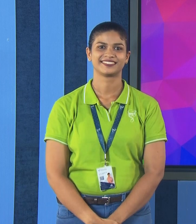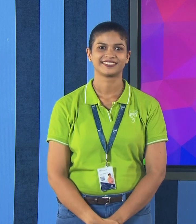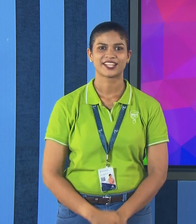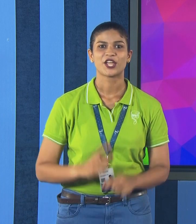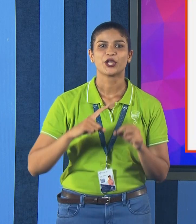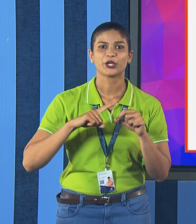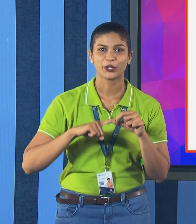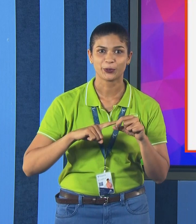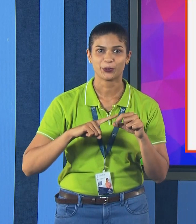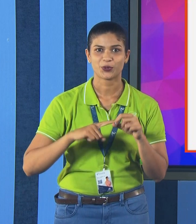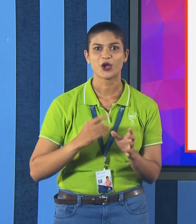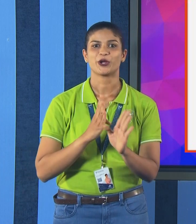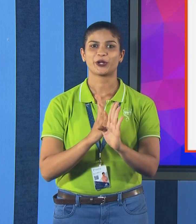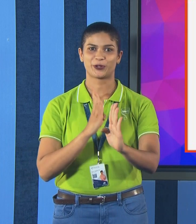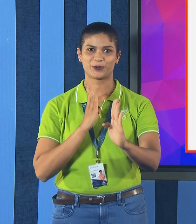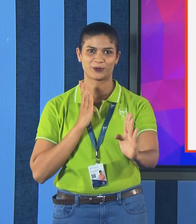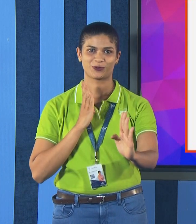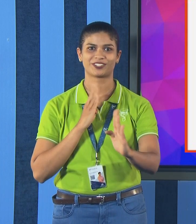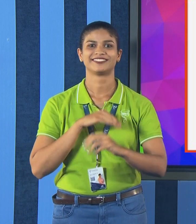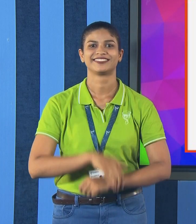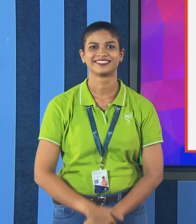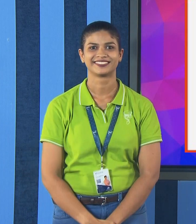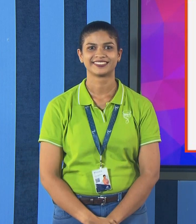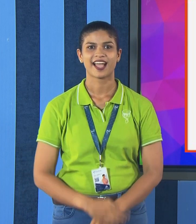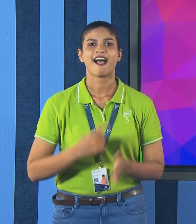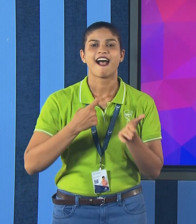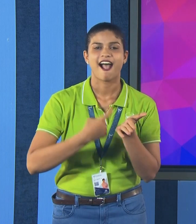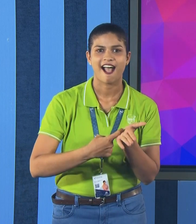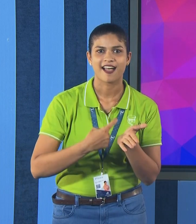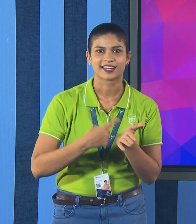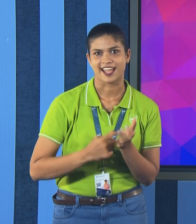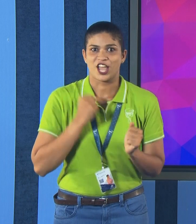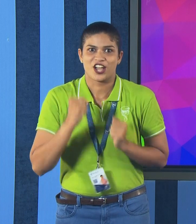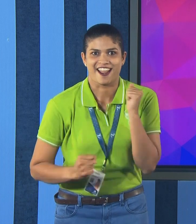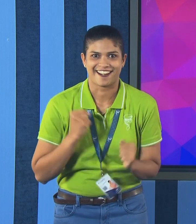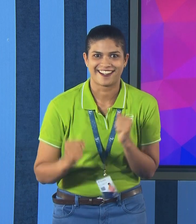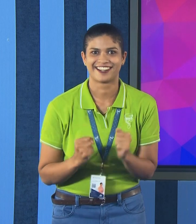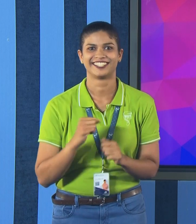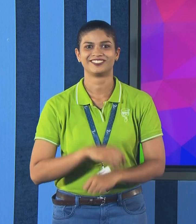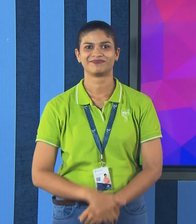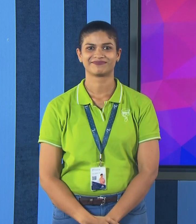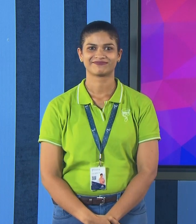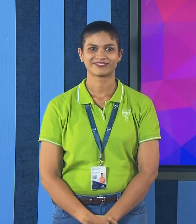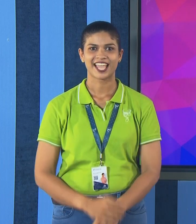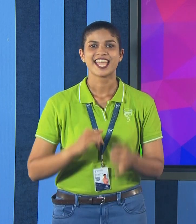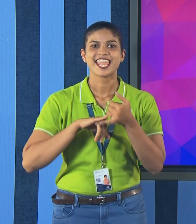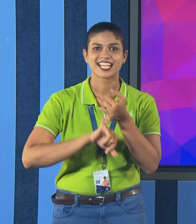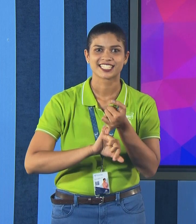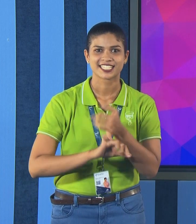Q, Q. R, run. S,